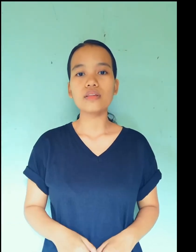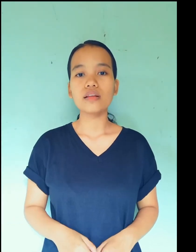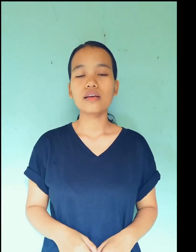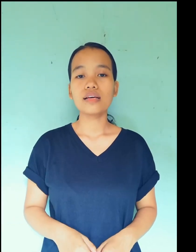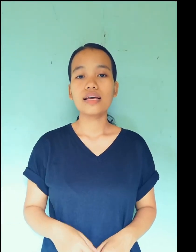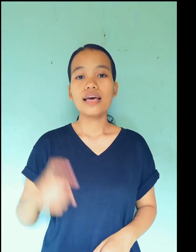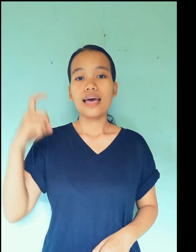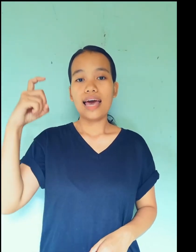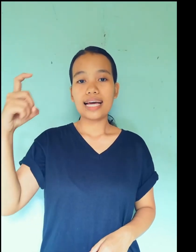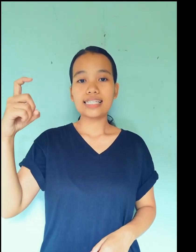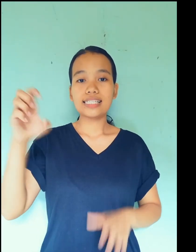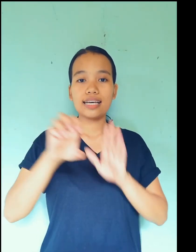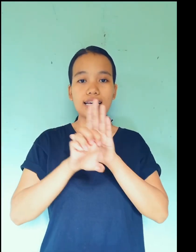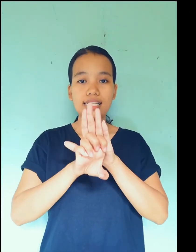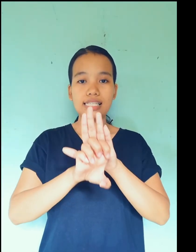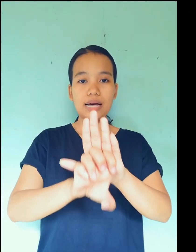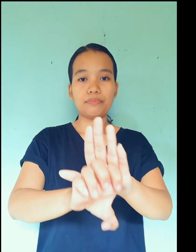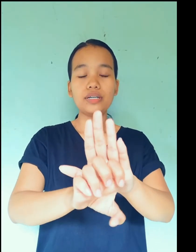X example,